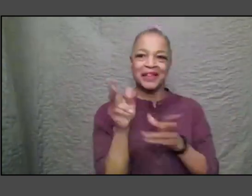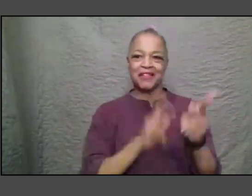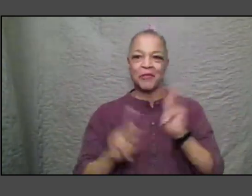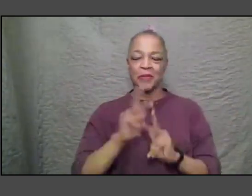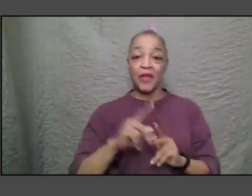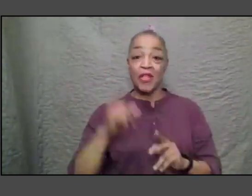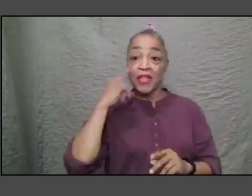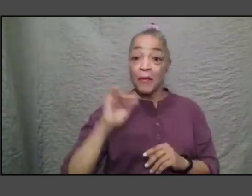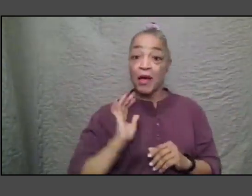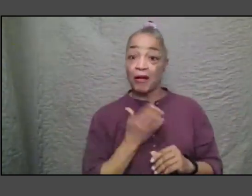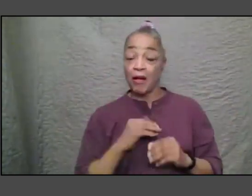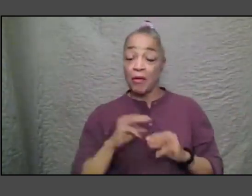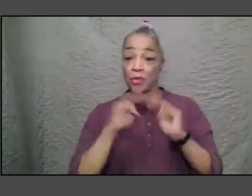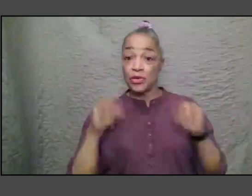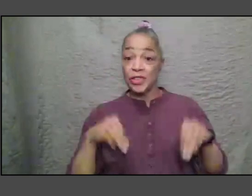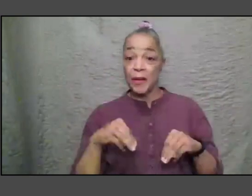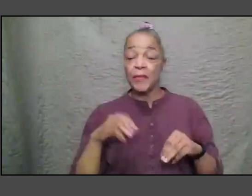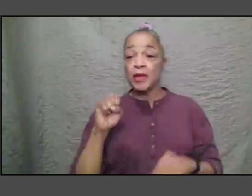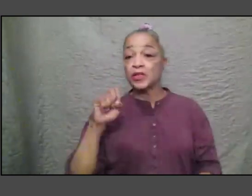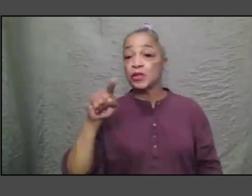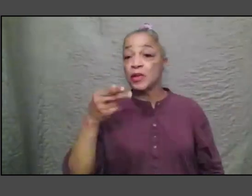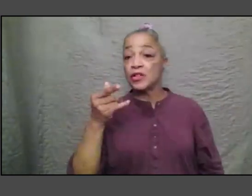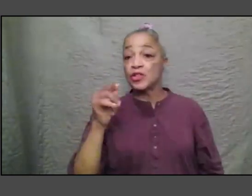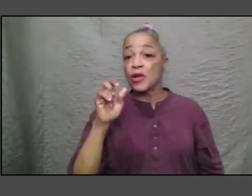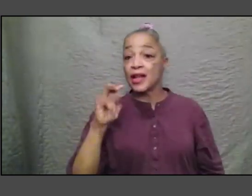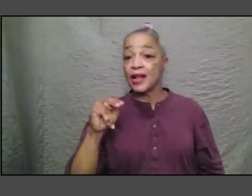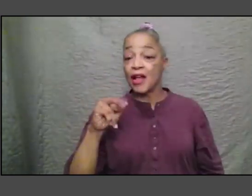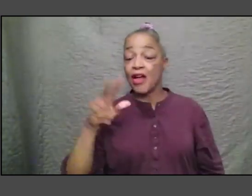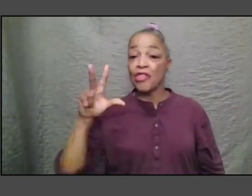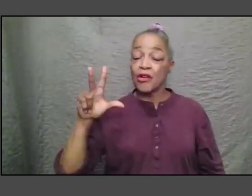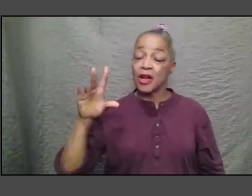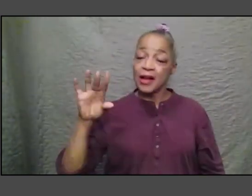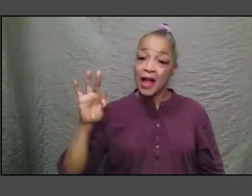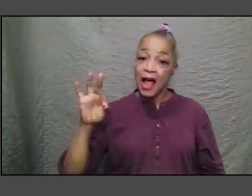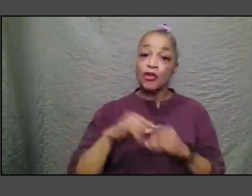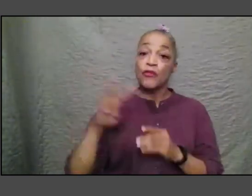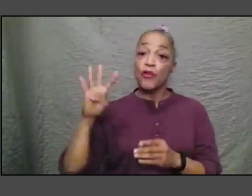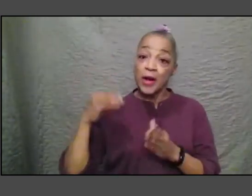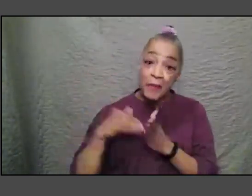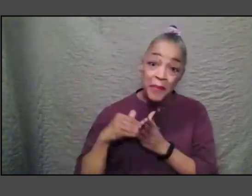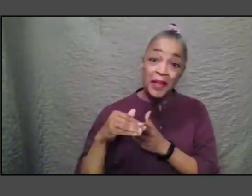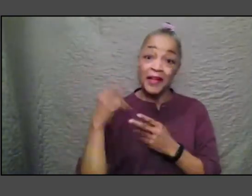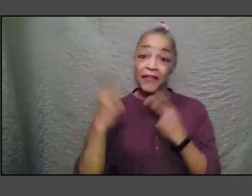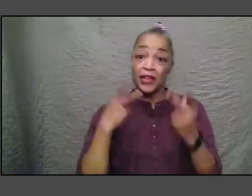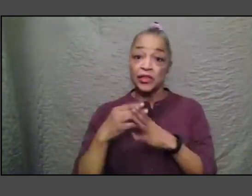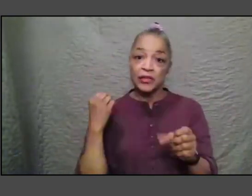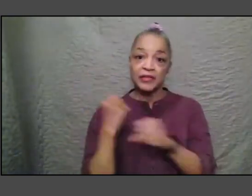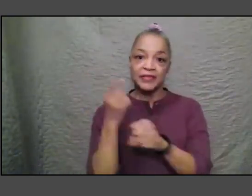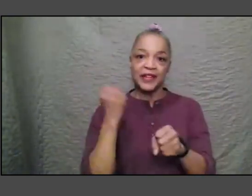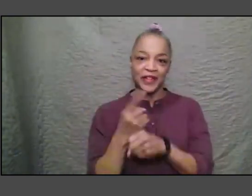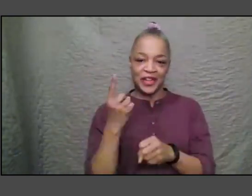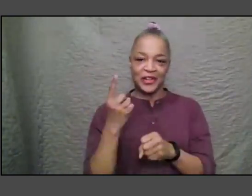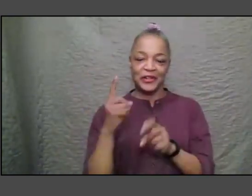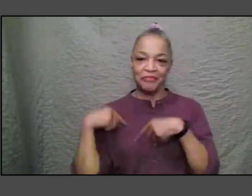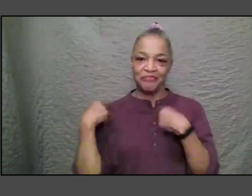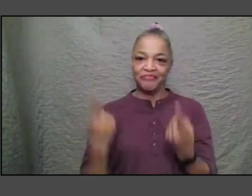39 before the pandemic 39 to 40 million visitors annually when the pandemic we probably reached 100 million